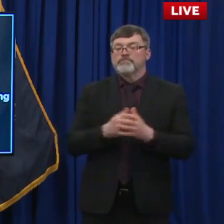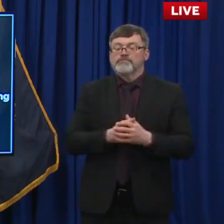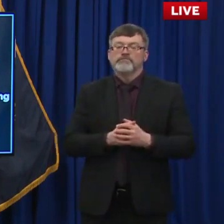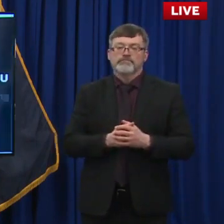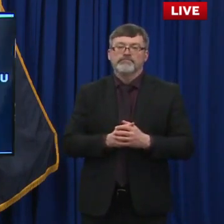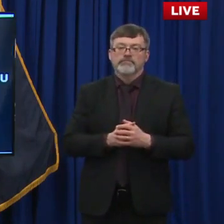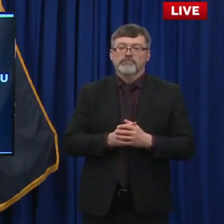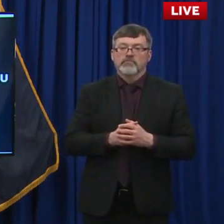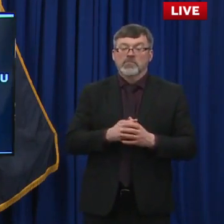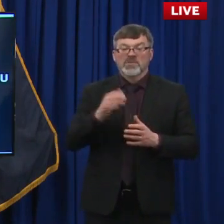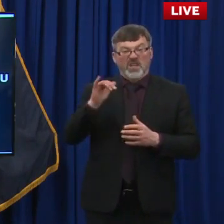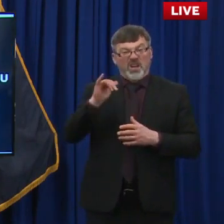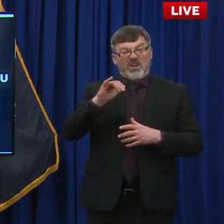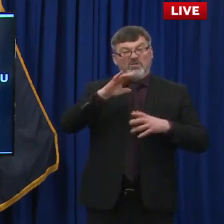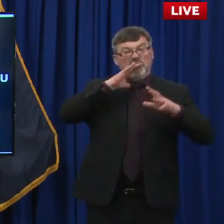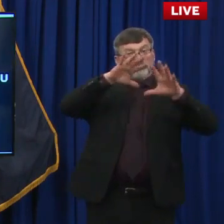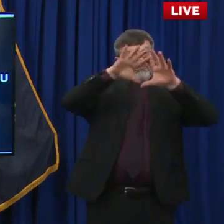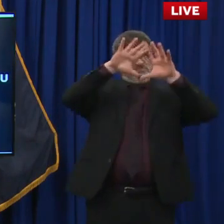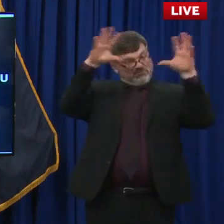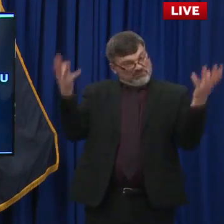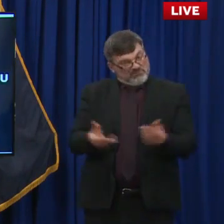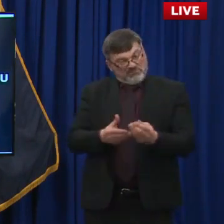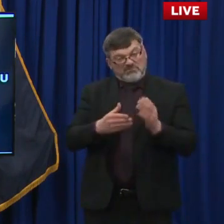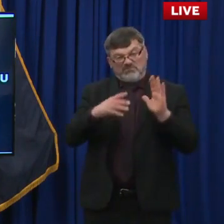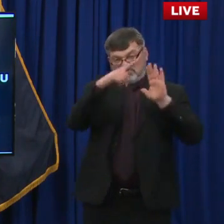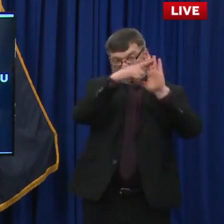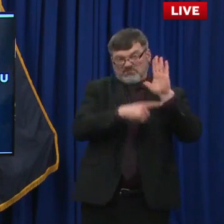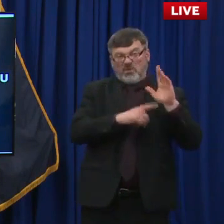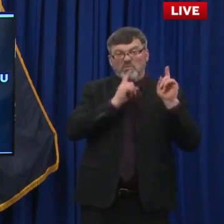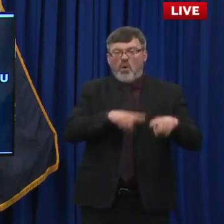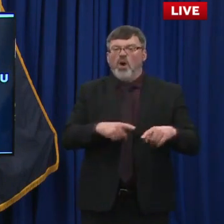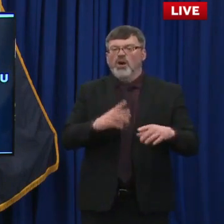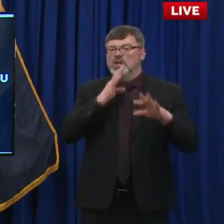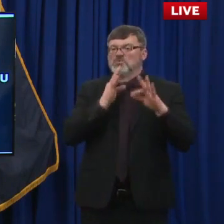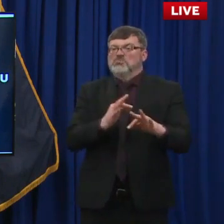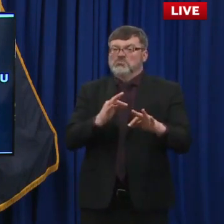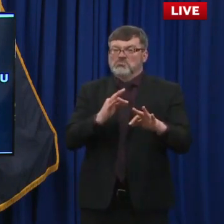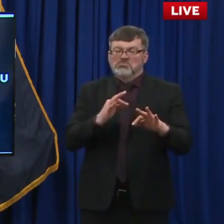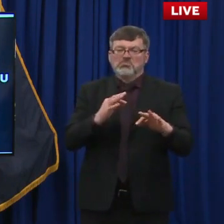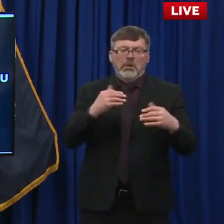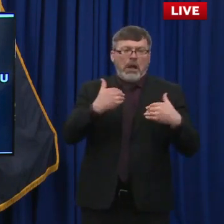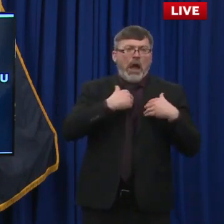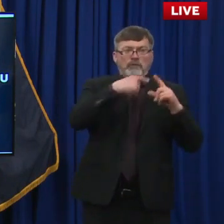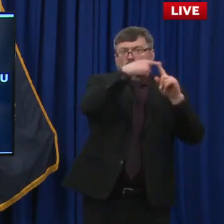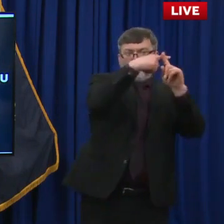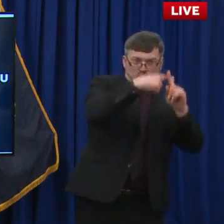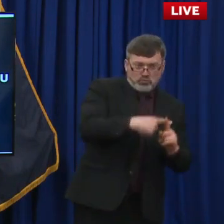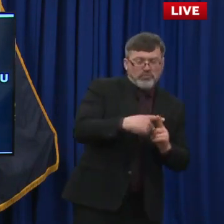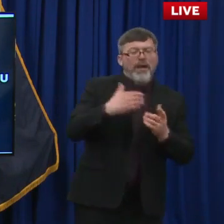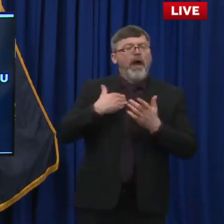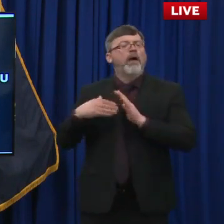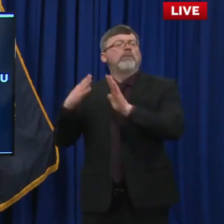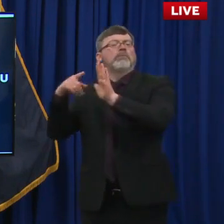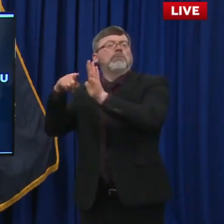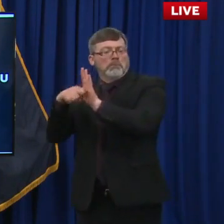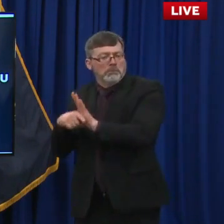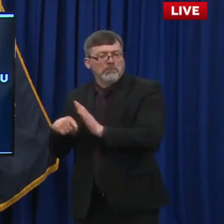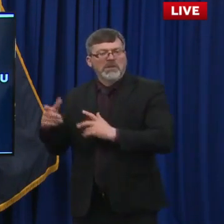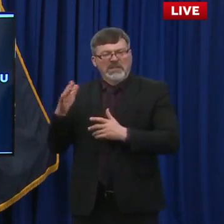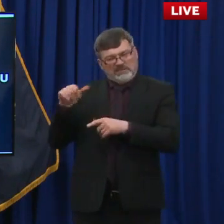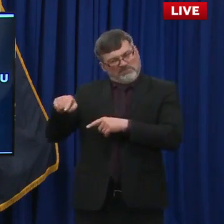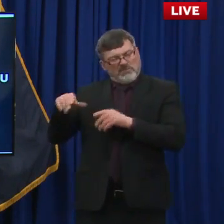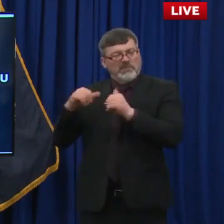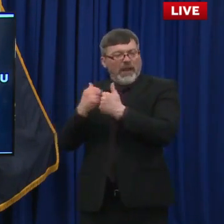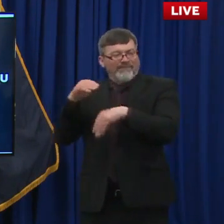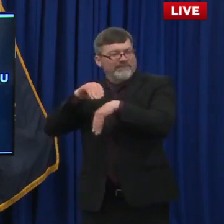in all, it was a very comprehensive review of the practices and the protocols of the veterans home. Uh, we just want to thank everybody that was involved with that review, um,